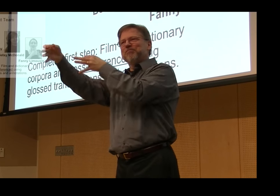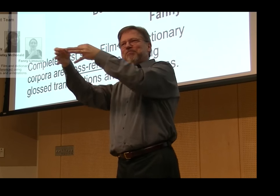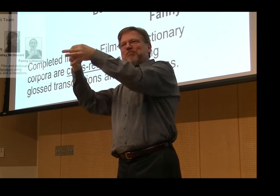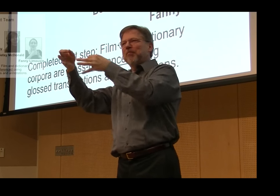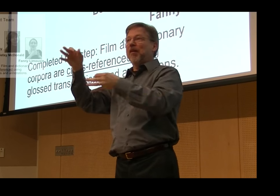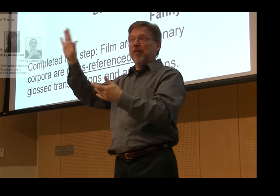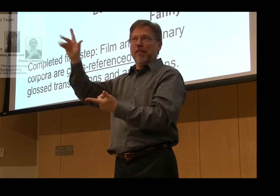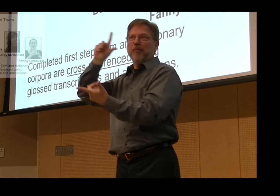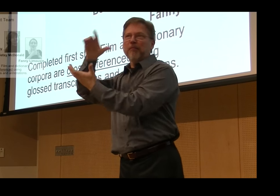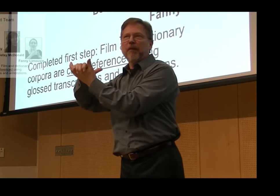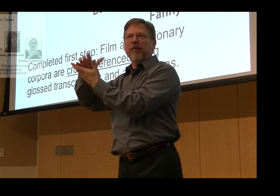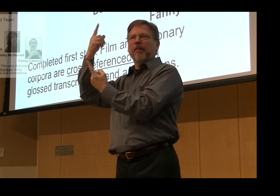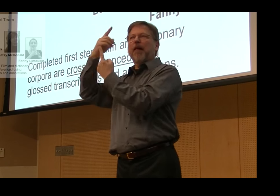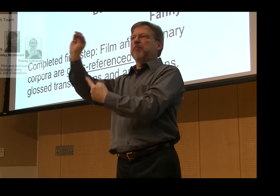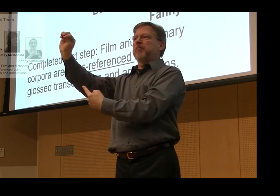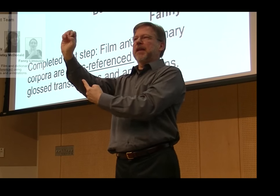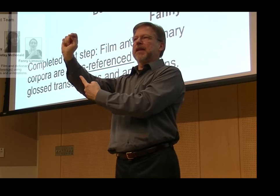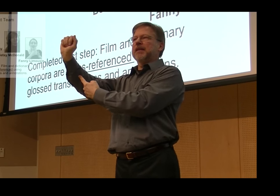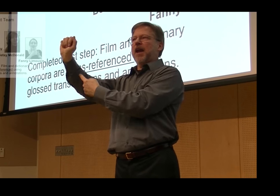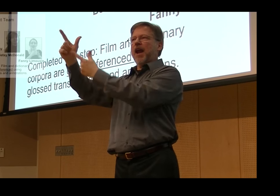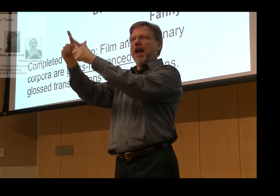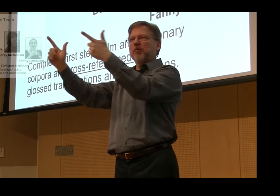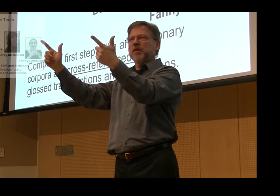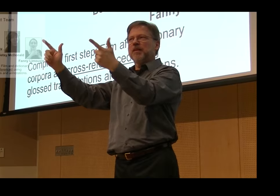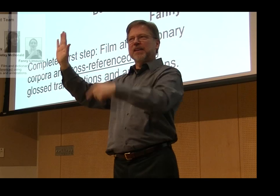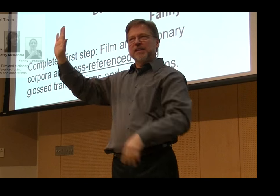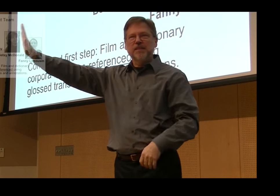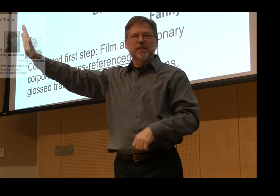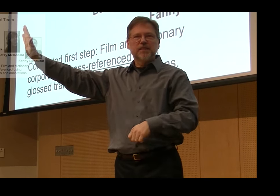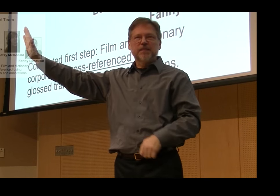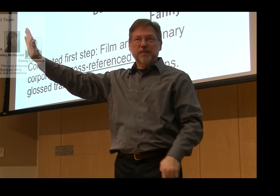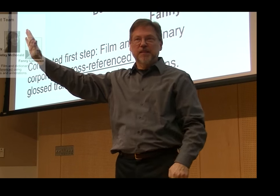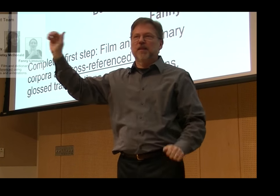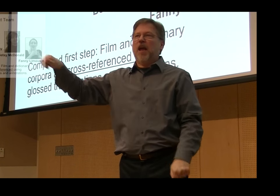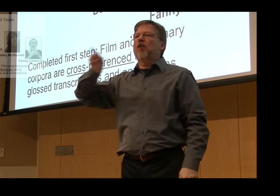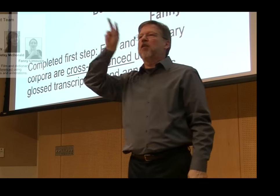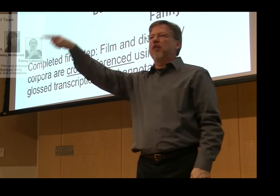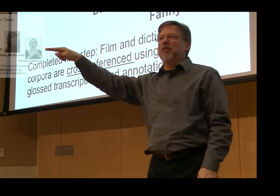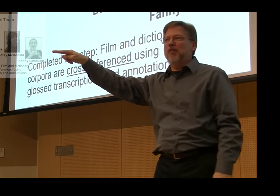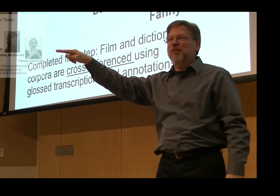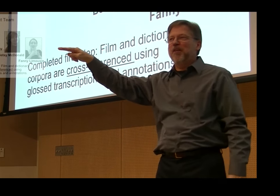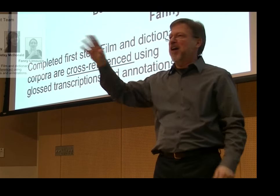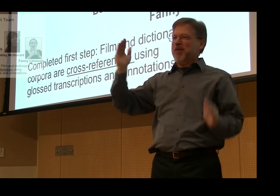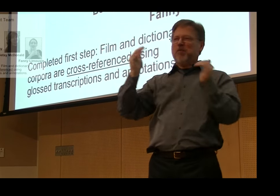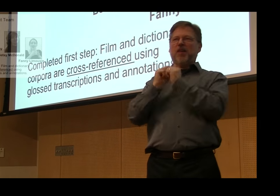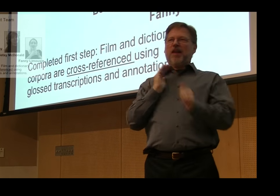Part of our research, of course, was to understand the meta-language of that period as